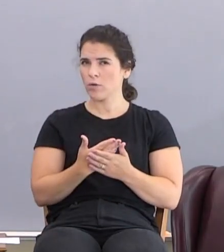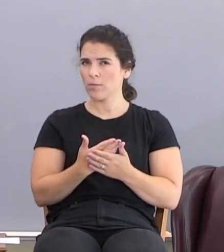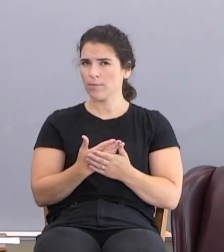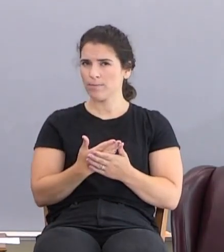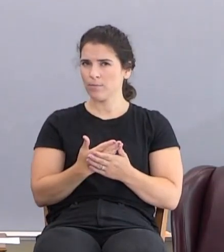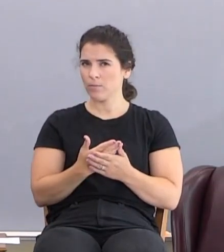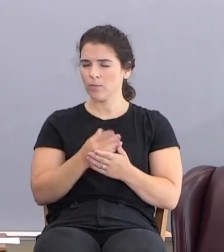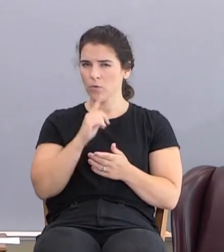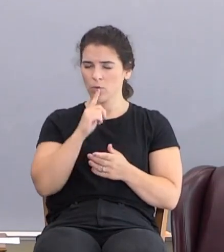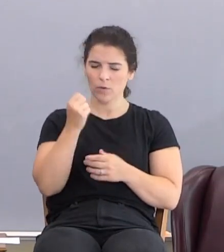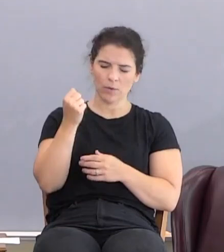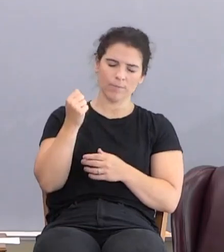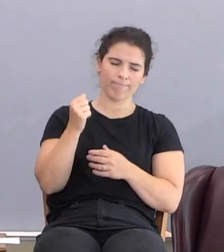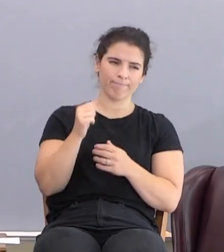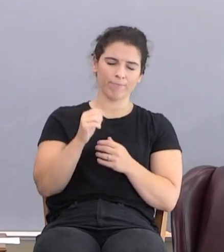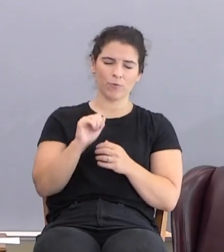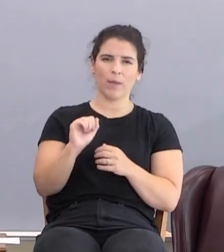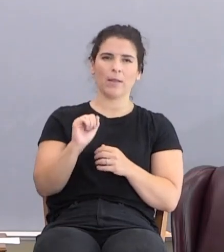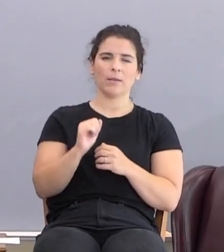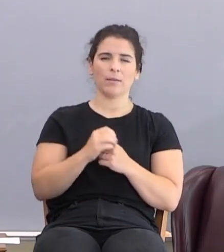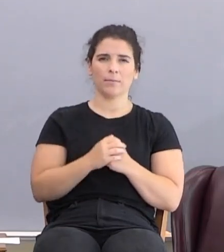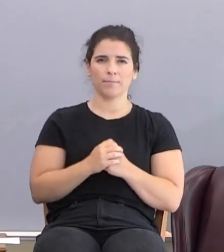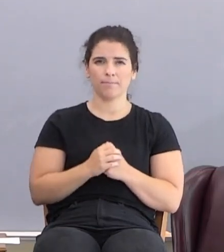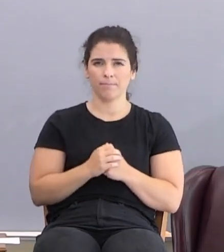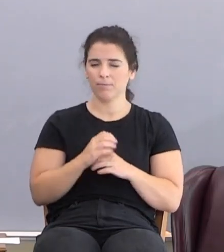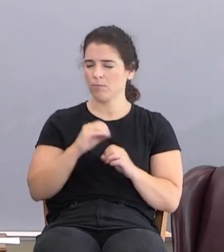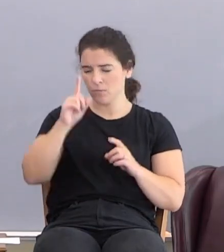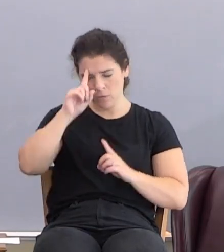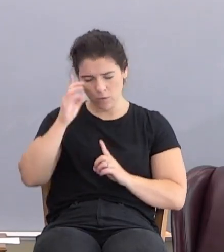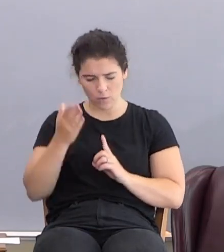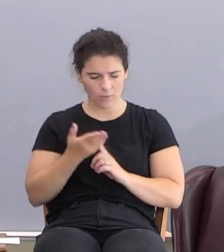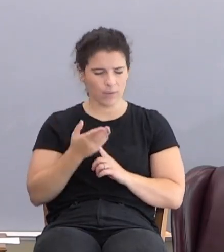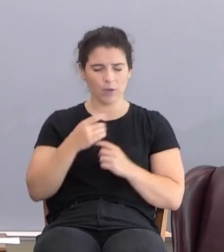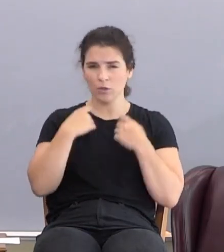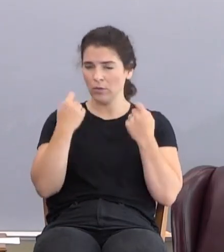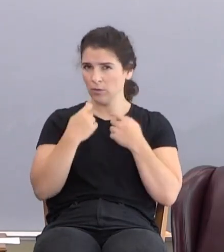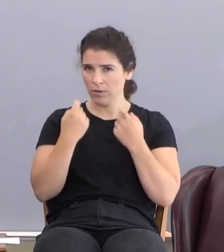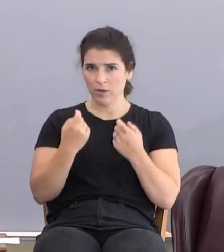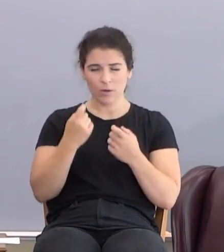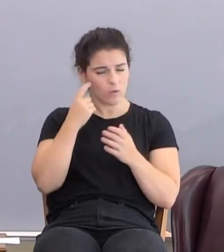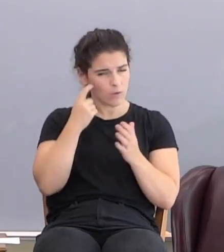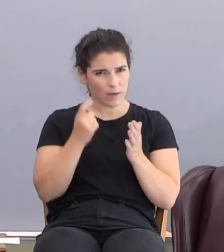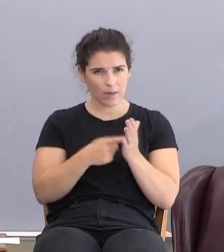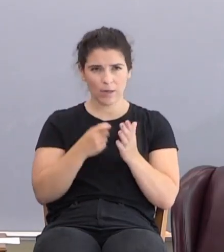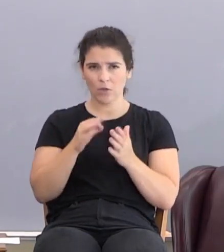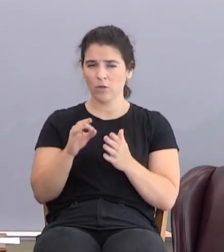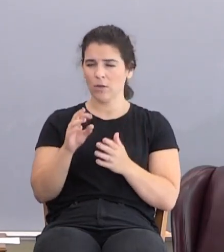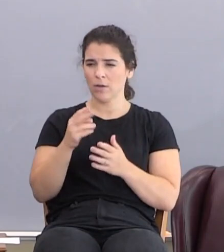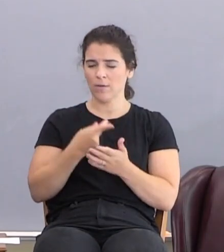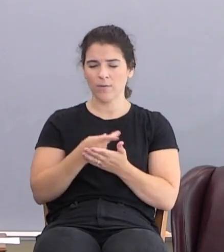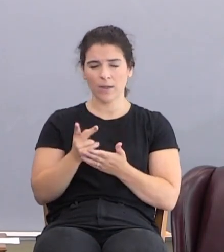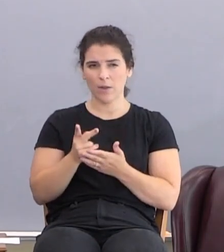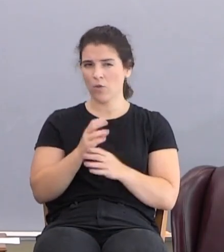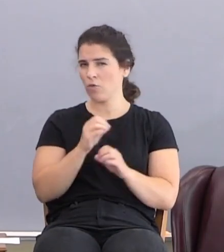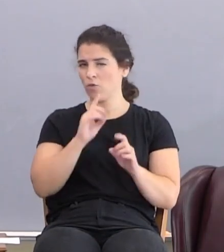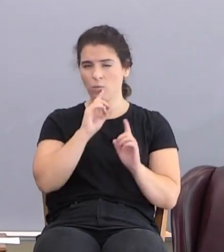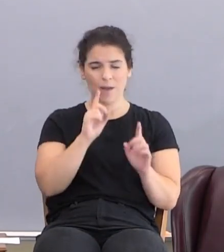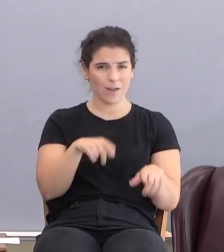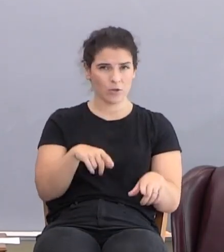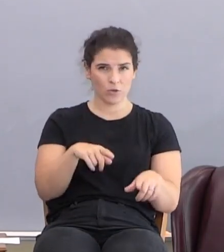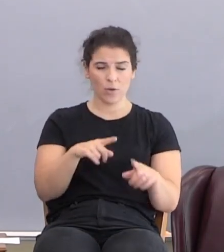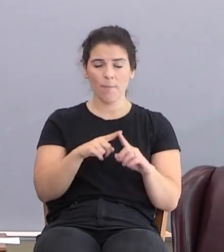when it's really rebellion. There's no conviction of sin, there's no recognition of failure and there's no answer